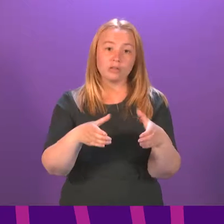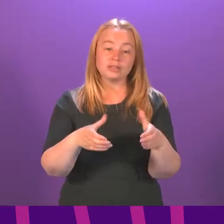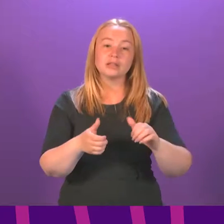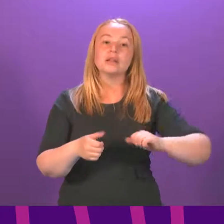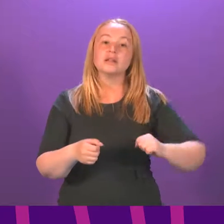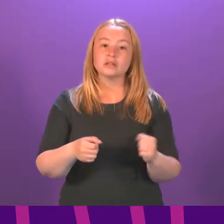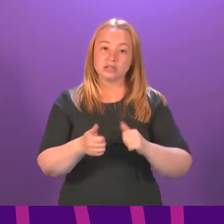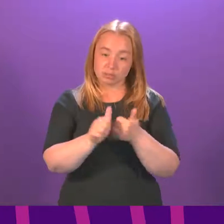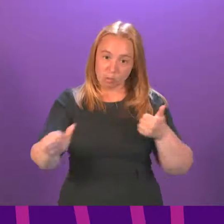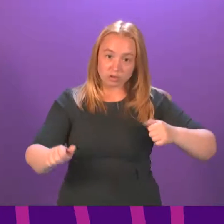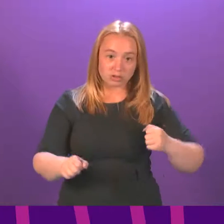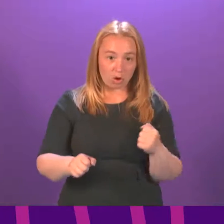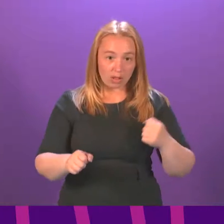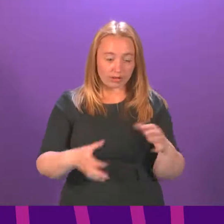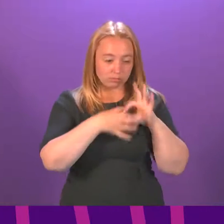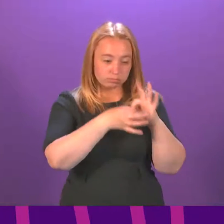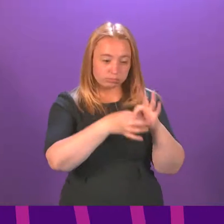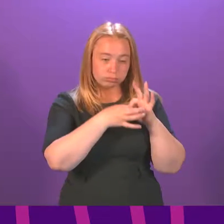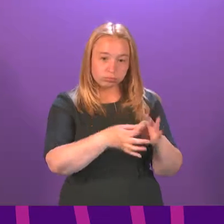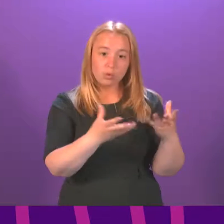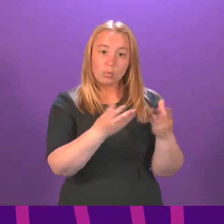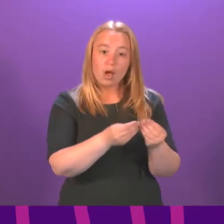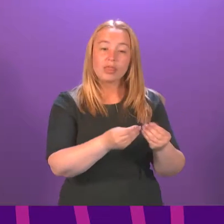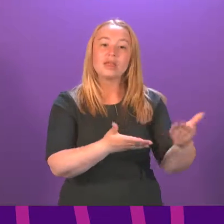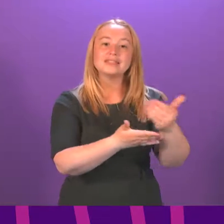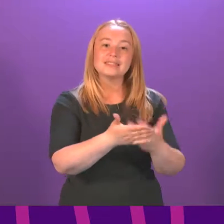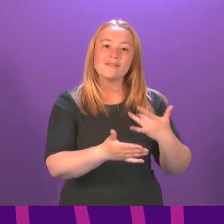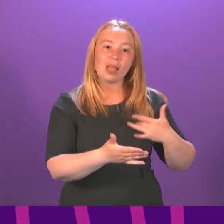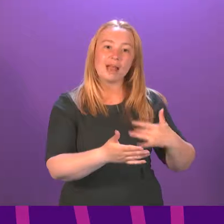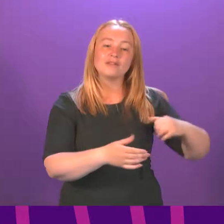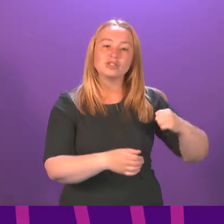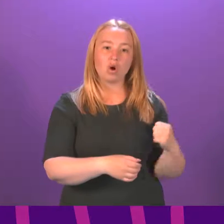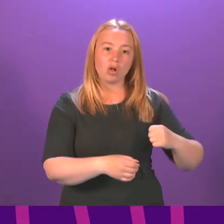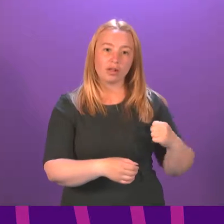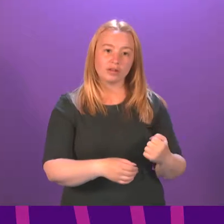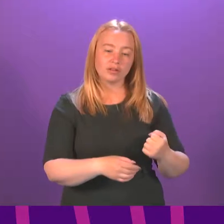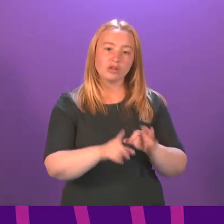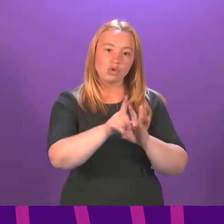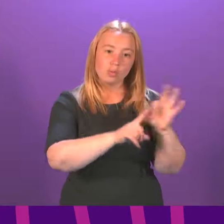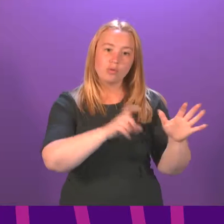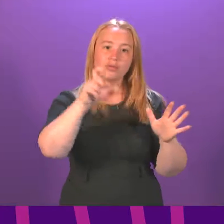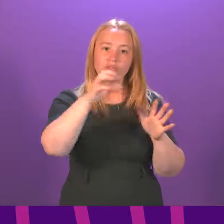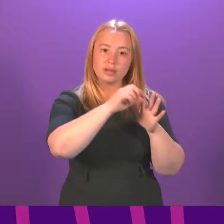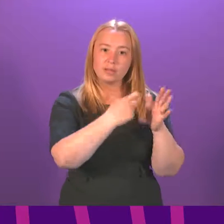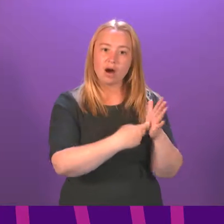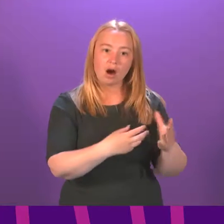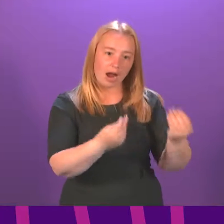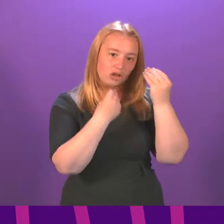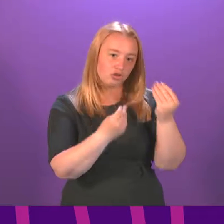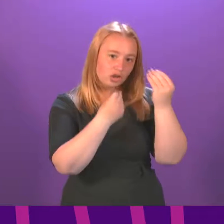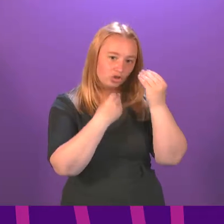Scotland is working very closely with Save a Life Scotland to share the life-saving skill of CPR throughout community hubs.